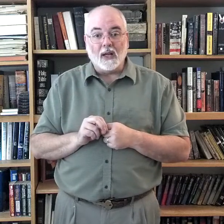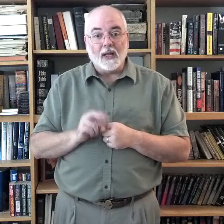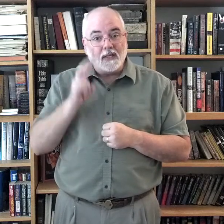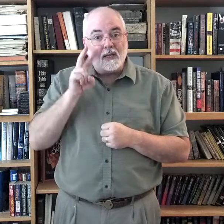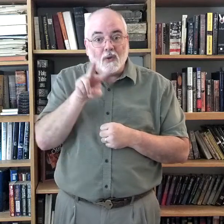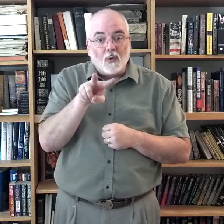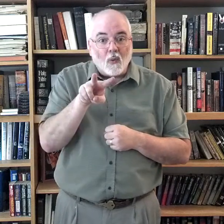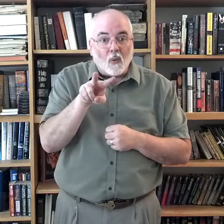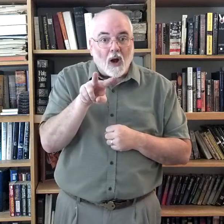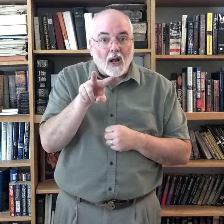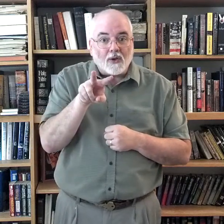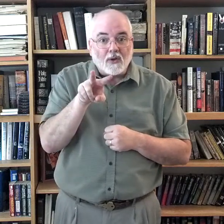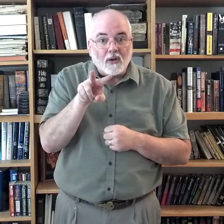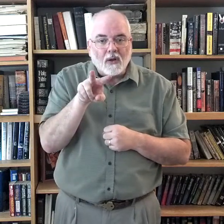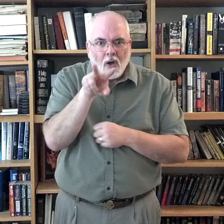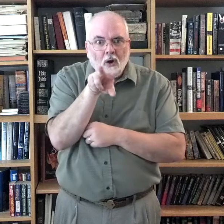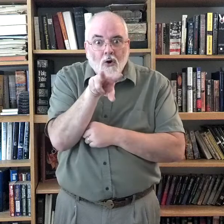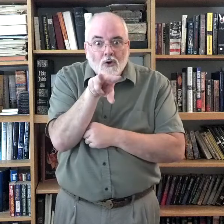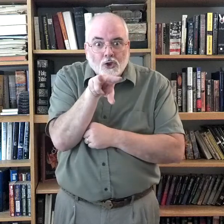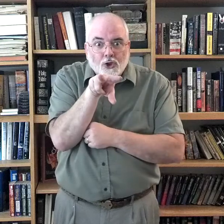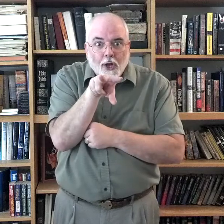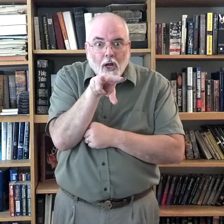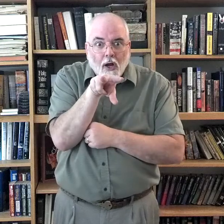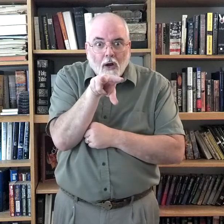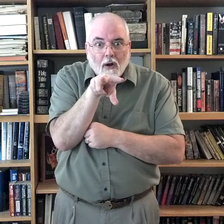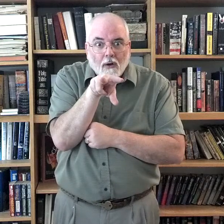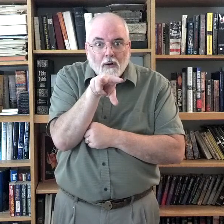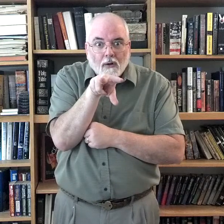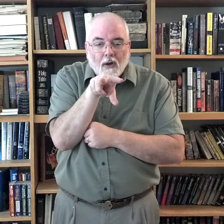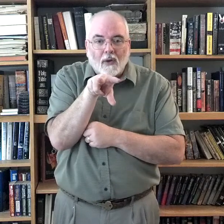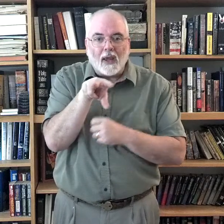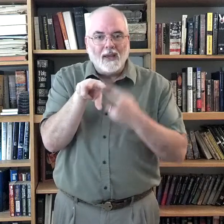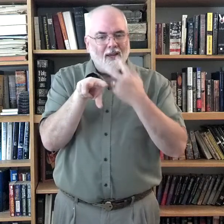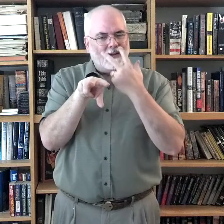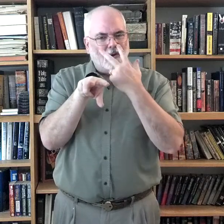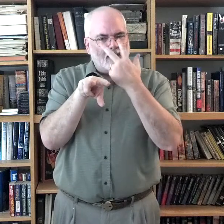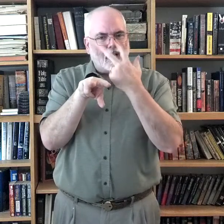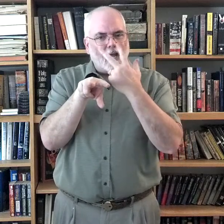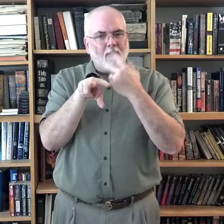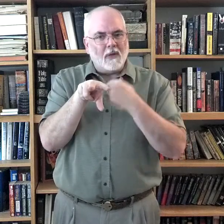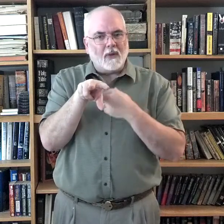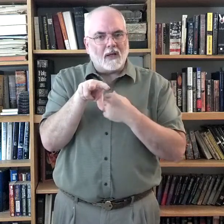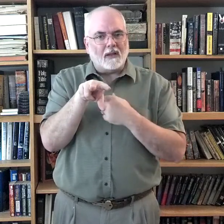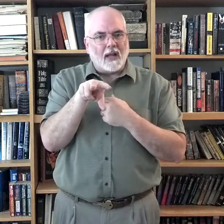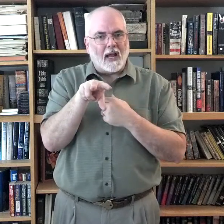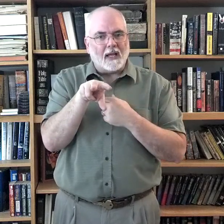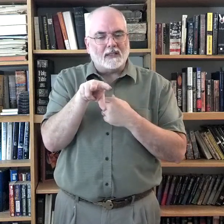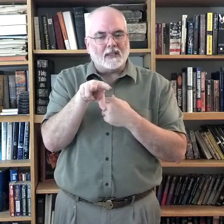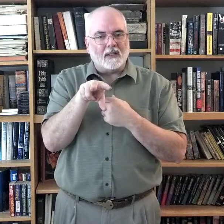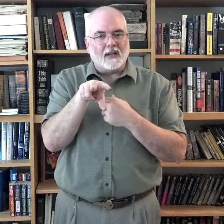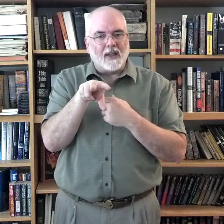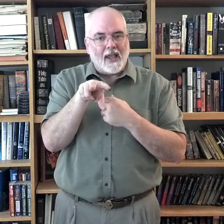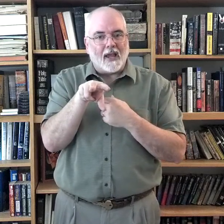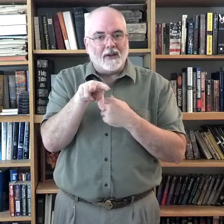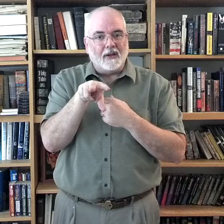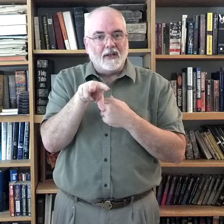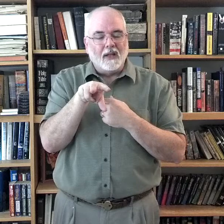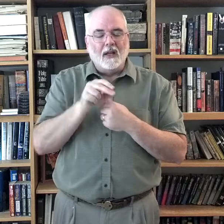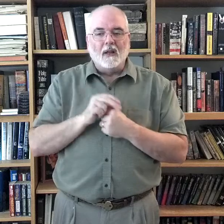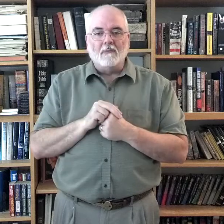easy to watch. Stare. Okay? Notice they kind of mimic the eyes in the head. But,